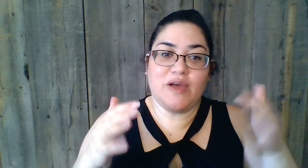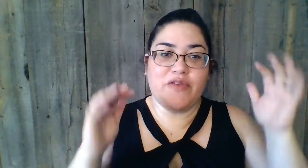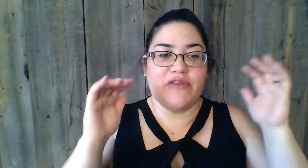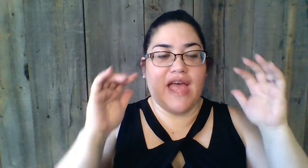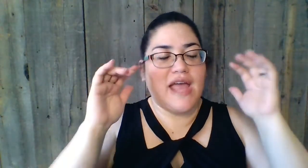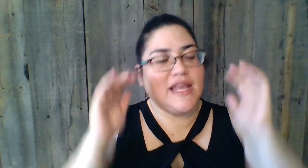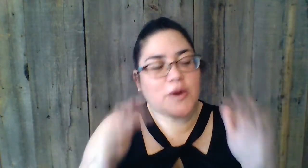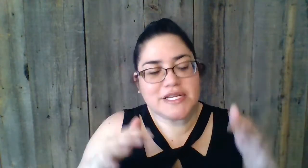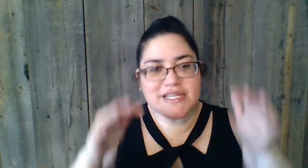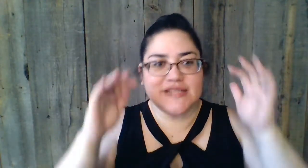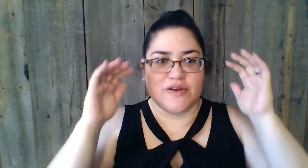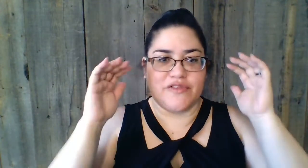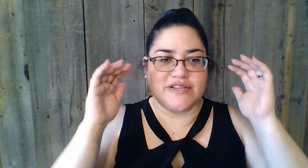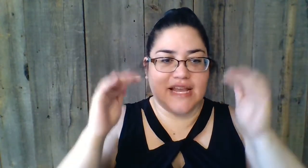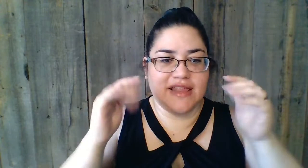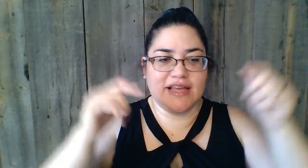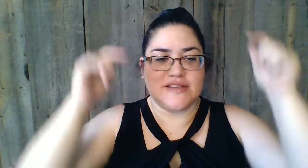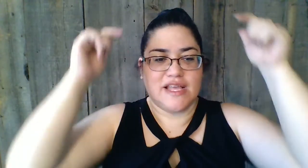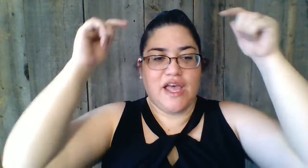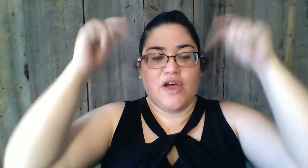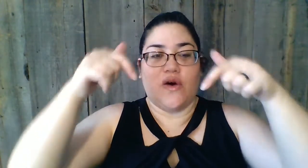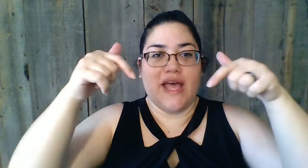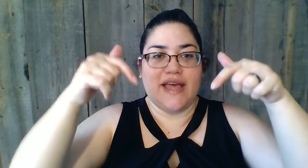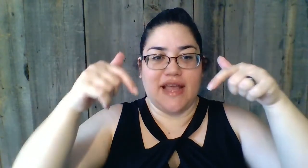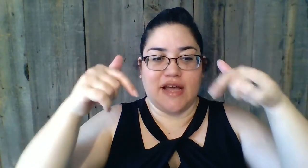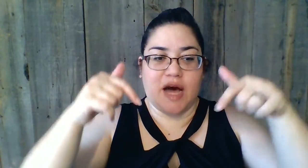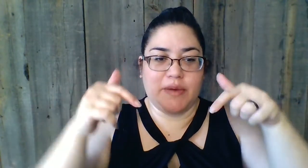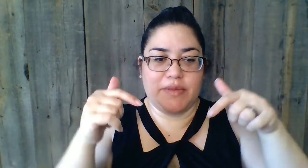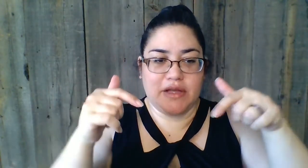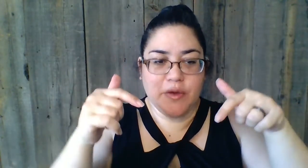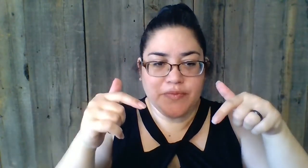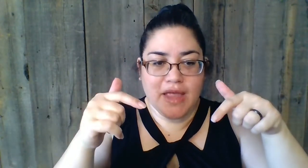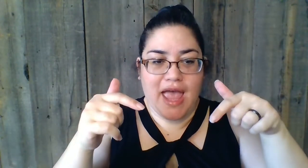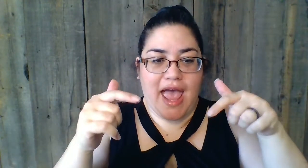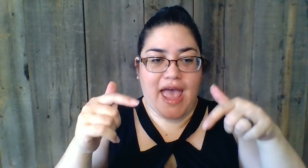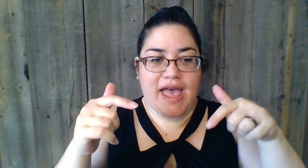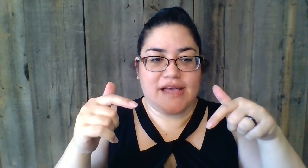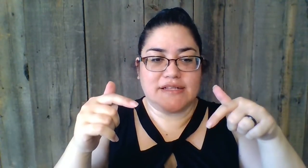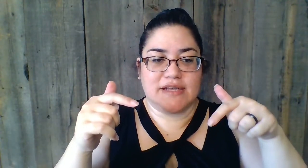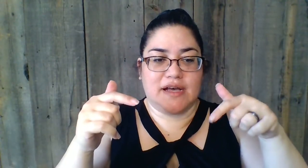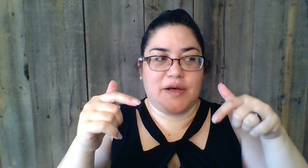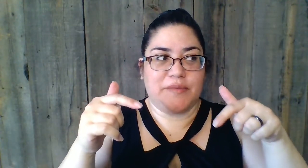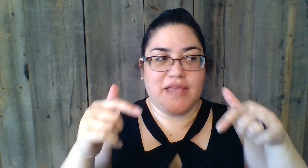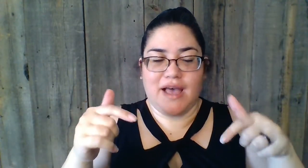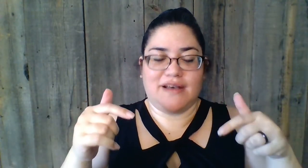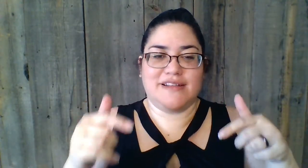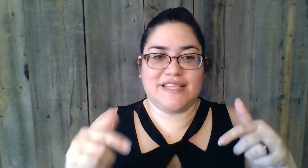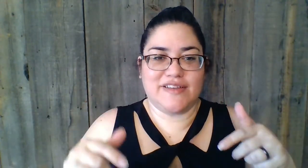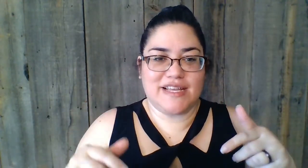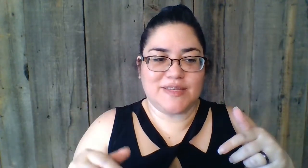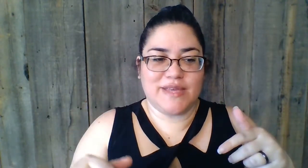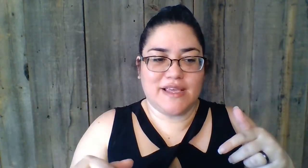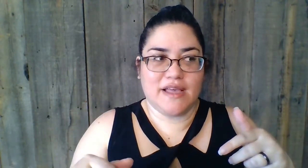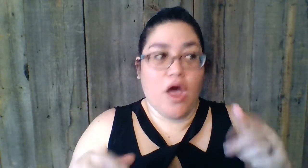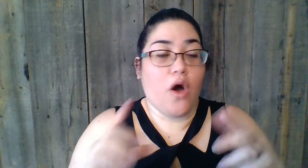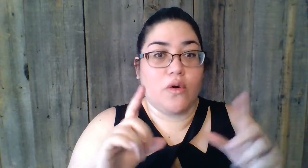If you have any questions or if there's anything else, go ahead and comment below. And, yeah, until next week. Oh,